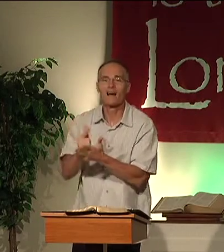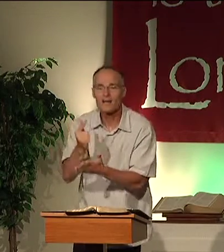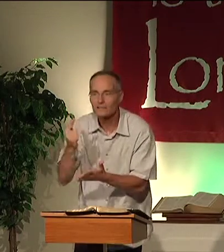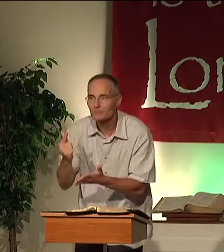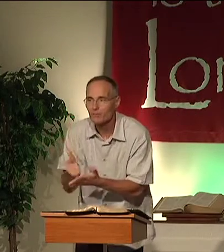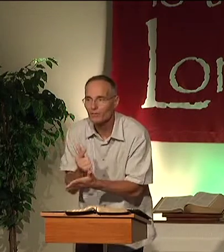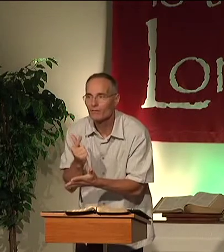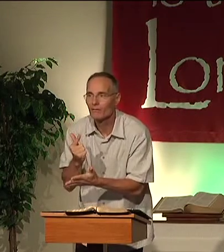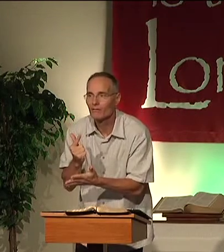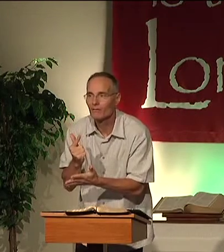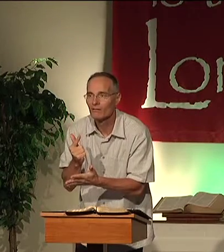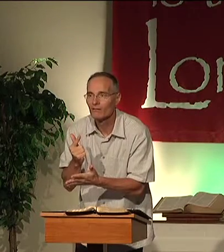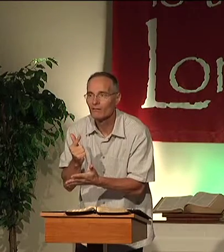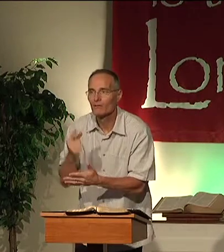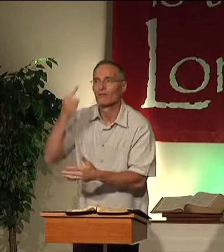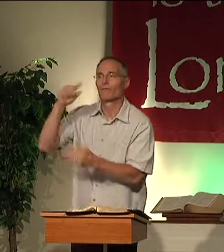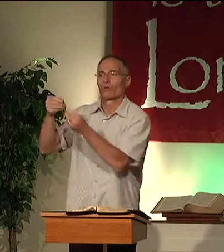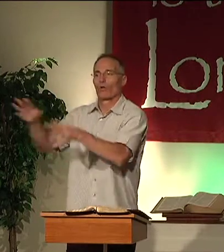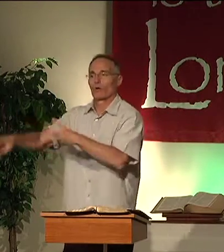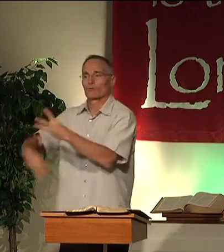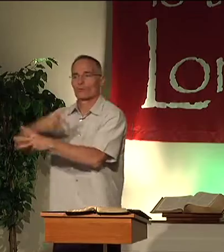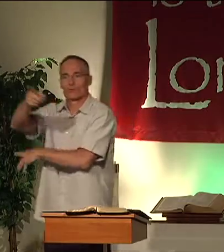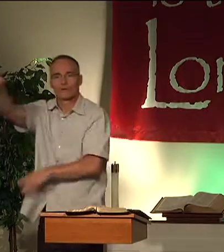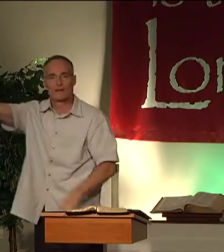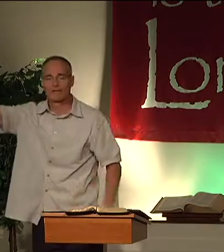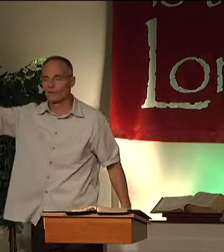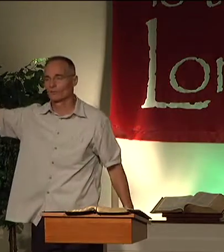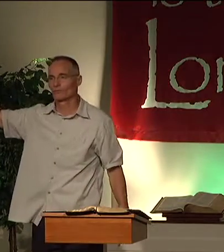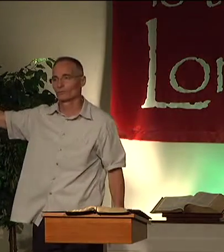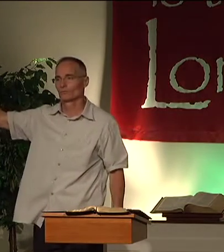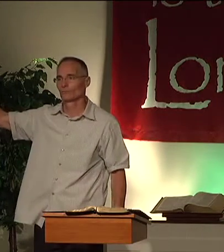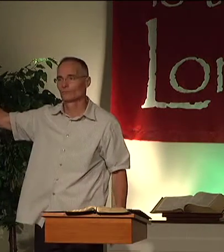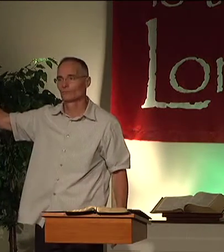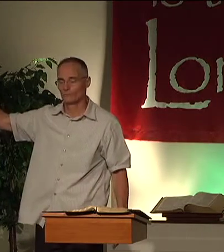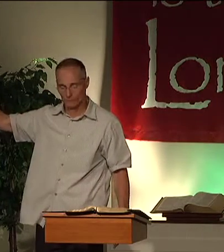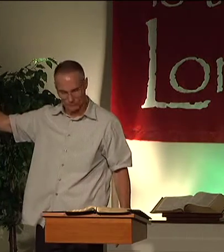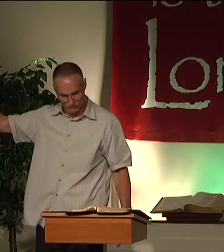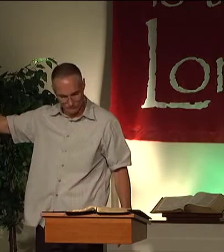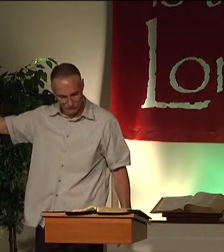for his gospel, for the lost world out there.